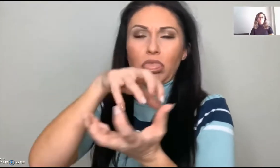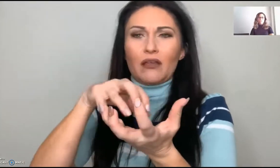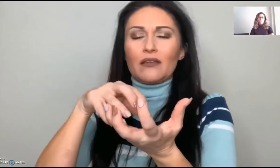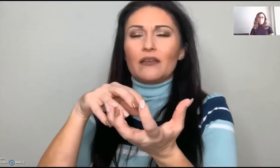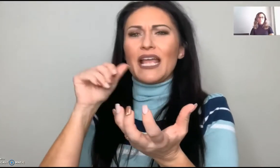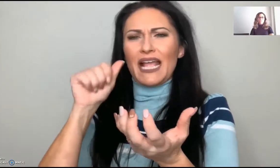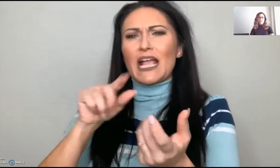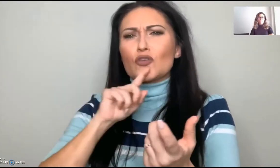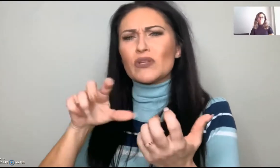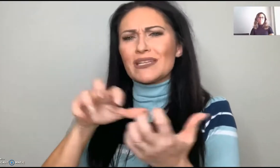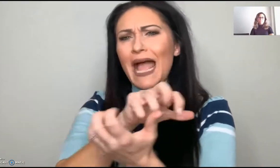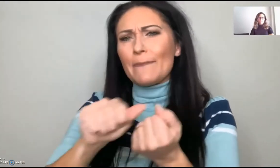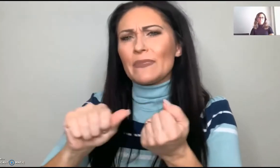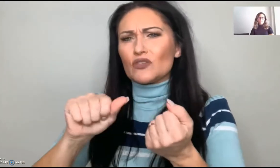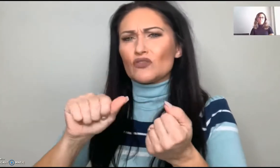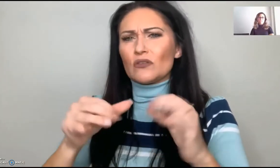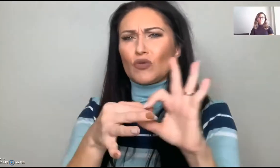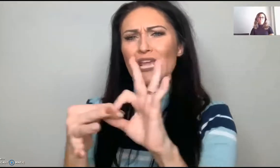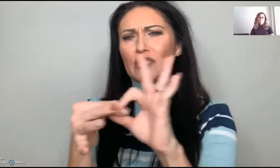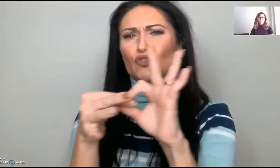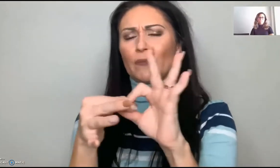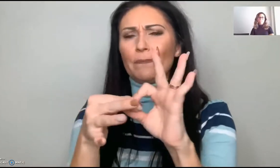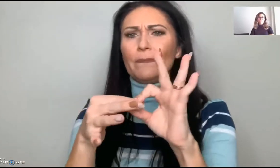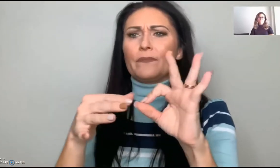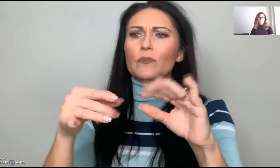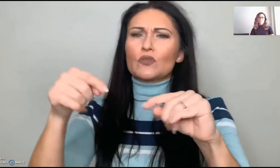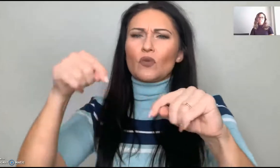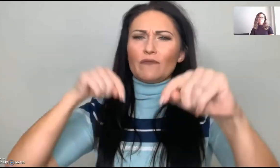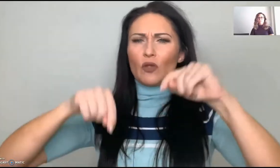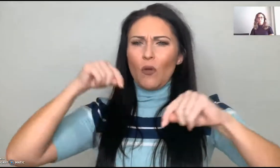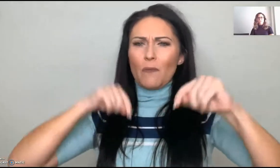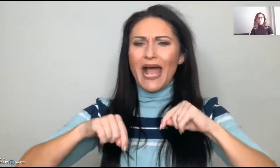both have messed up areas, it could be really damaging to the relationship.